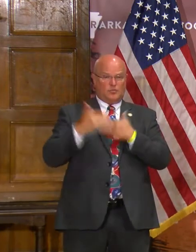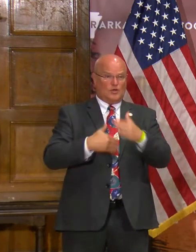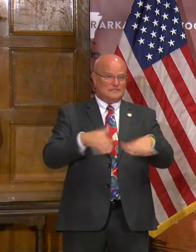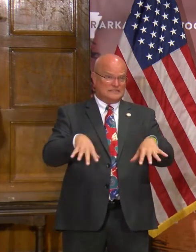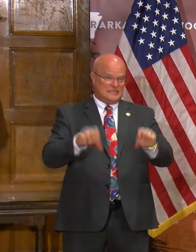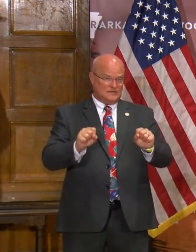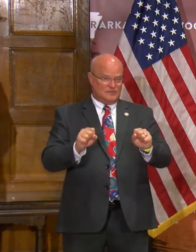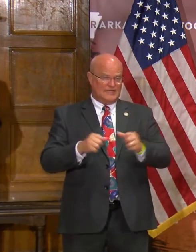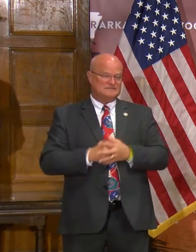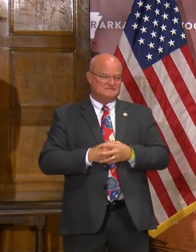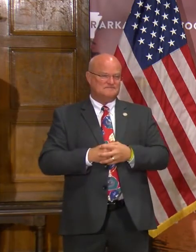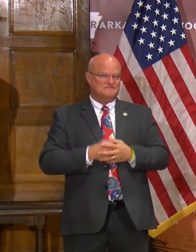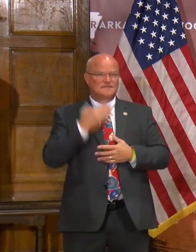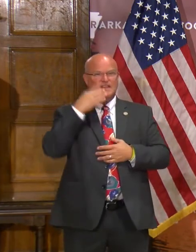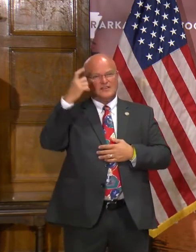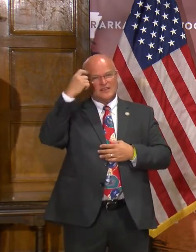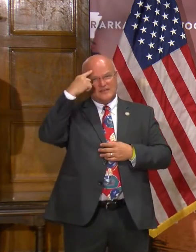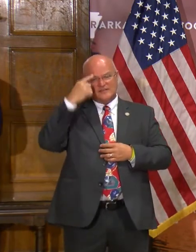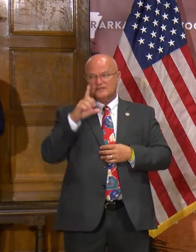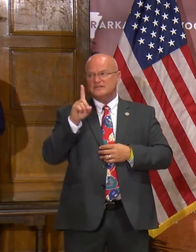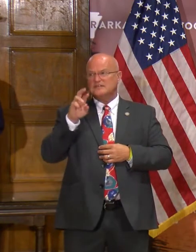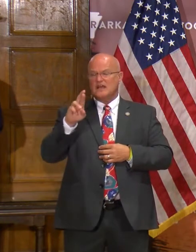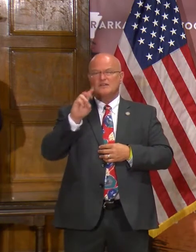that we're making. Thank you, Governor.